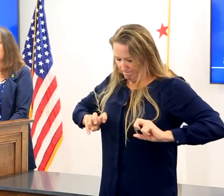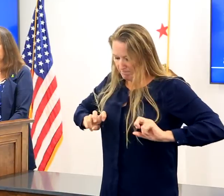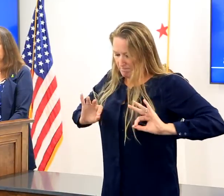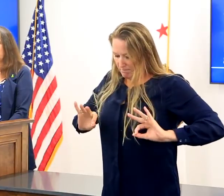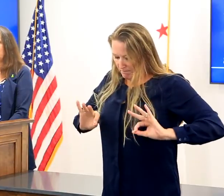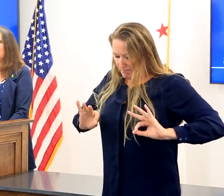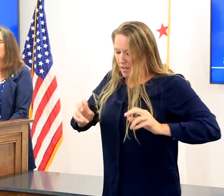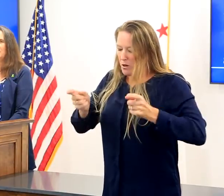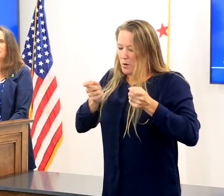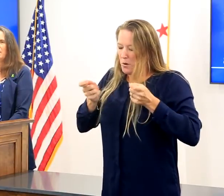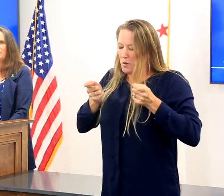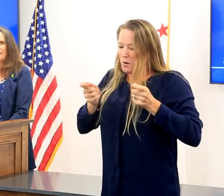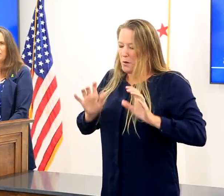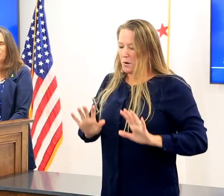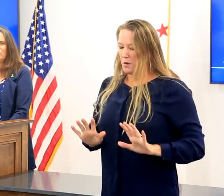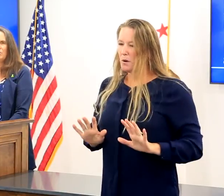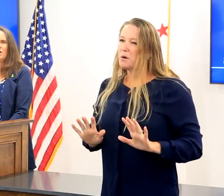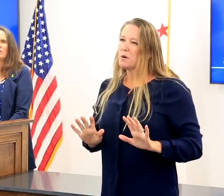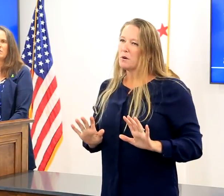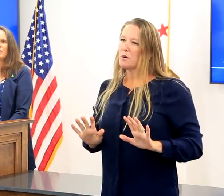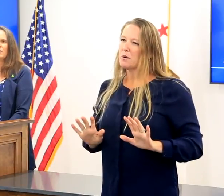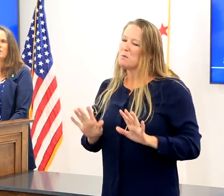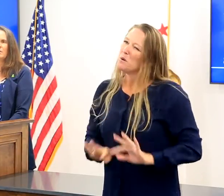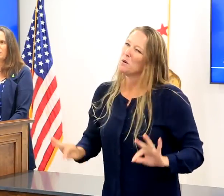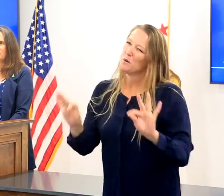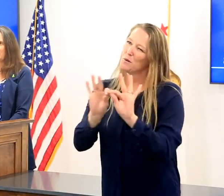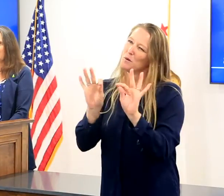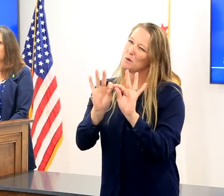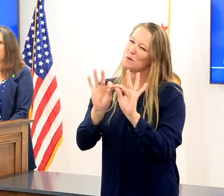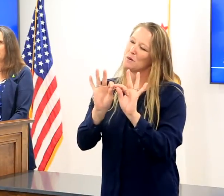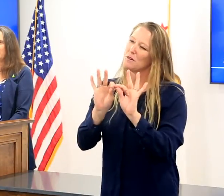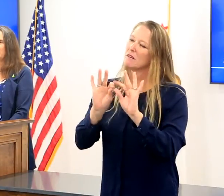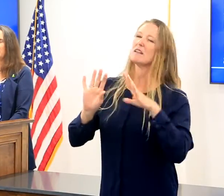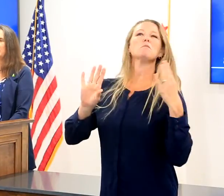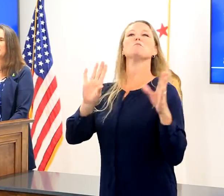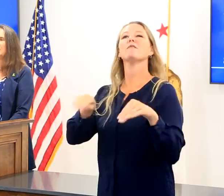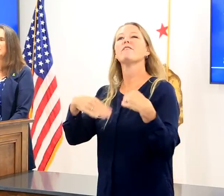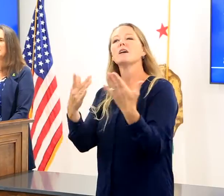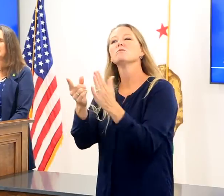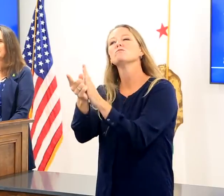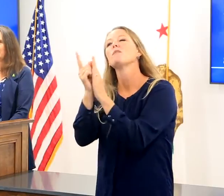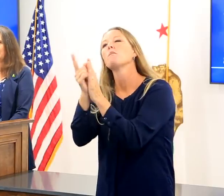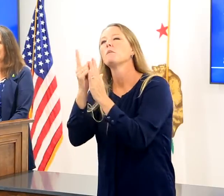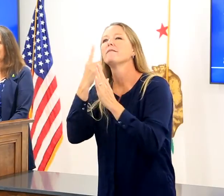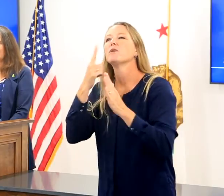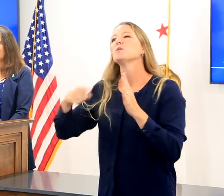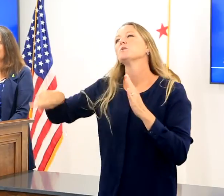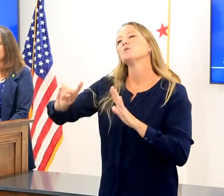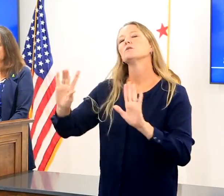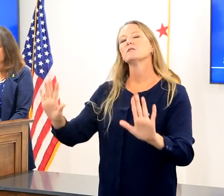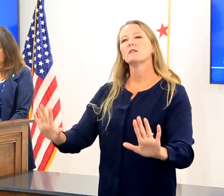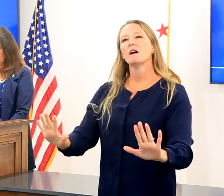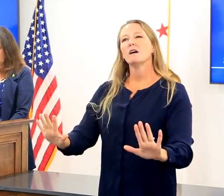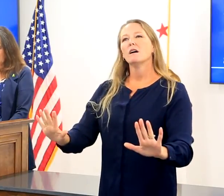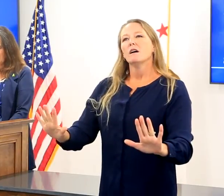anxiety, your fear, help give you a chance to take a moment of relax.